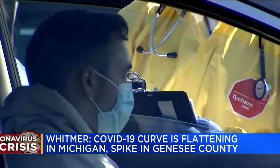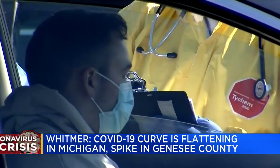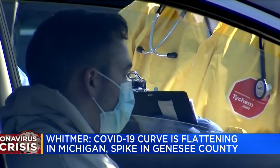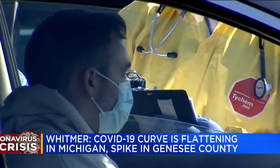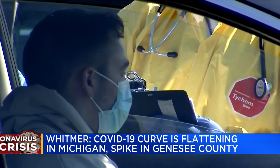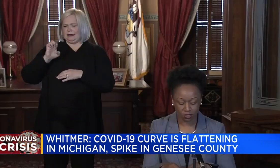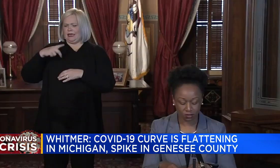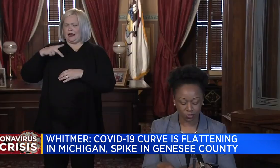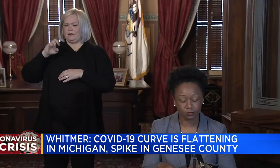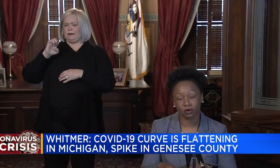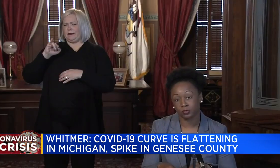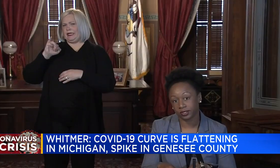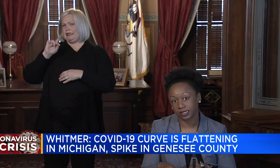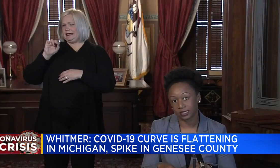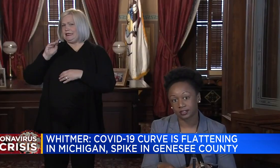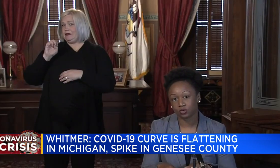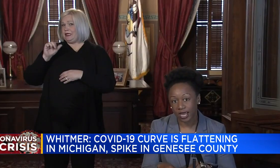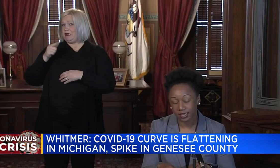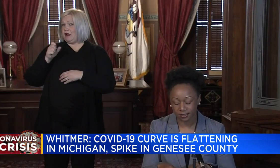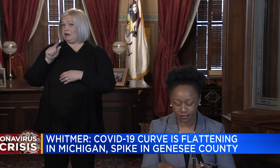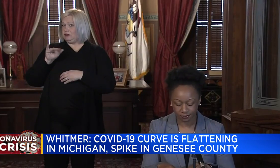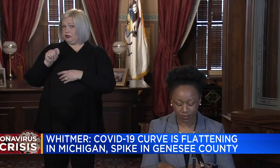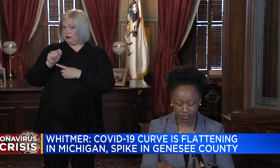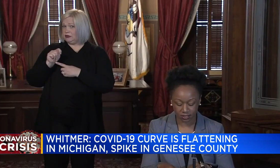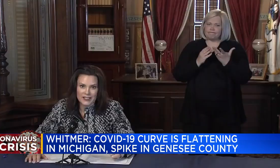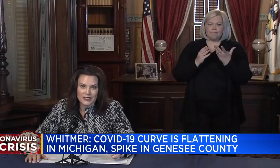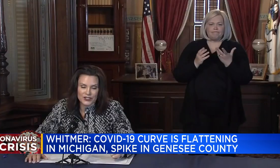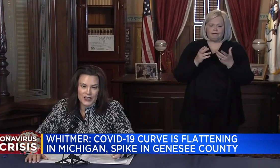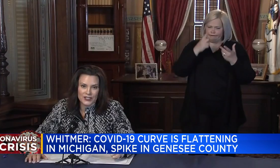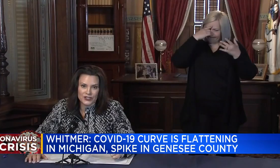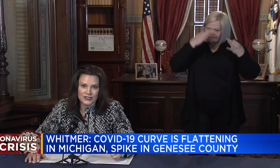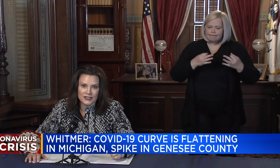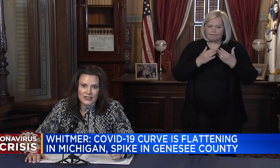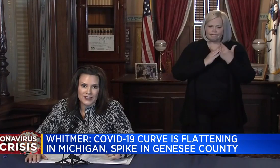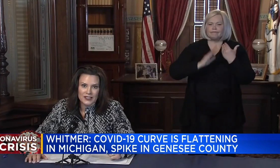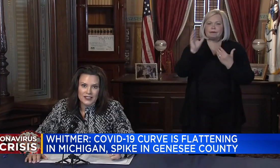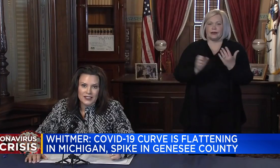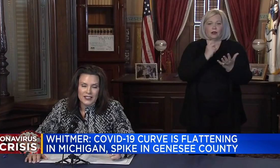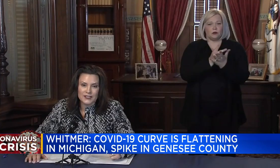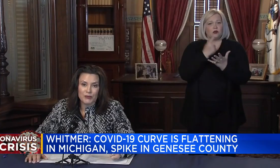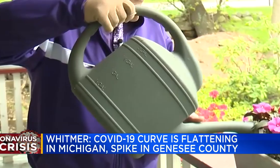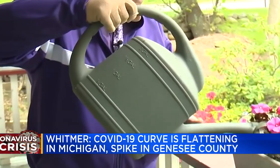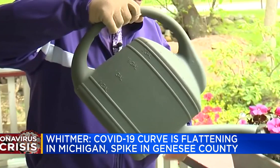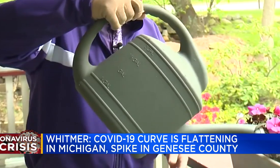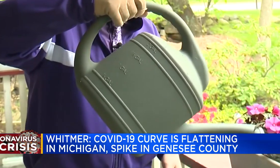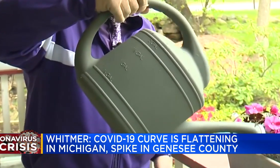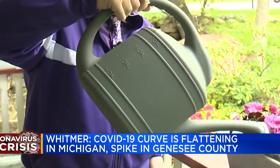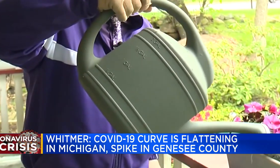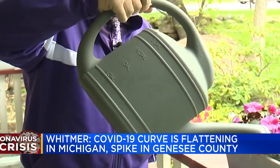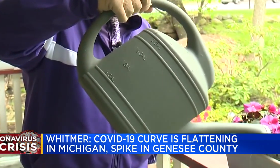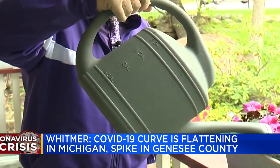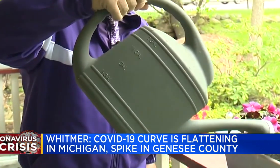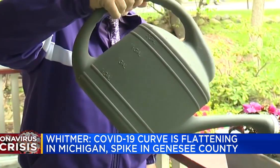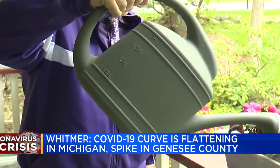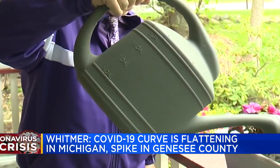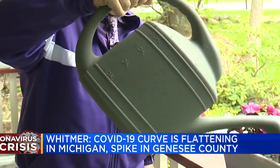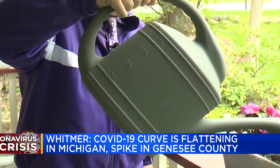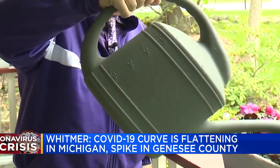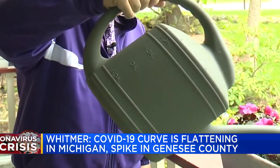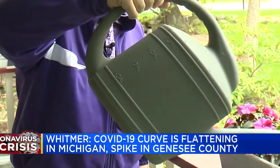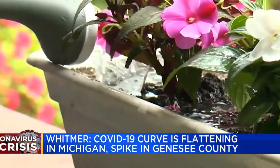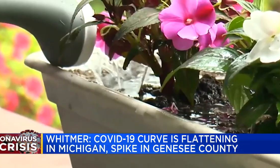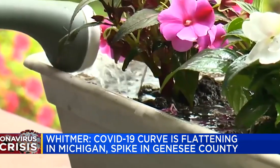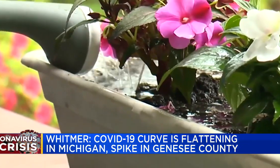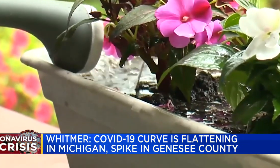state to make sure we're appropriately tracking this information. Now the governor also made a few clarifications on her latest